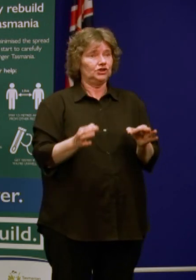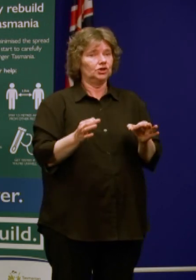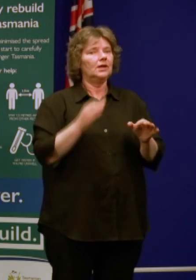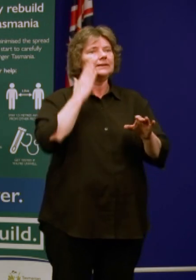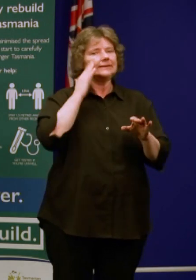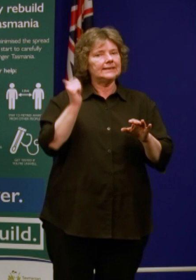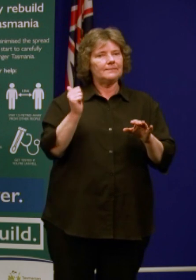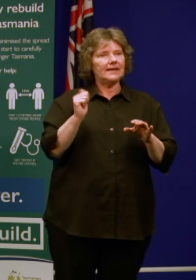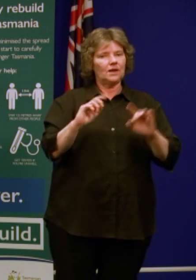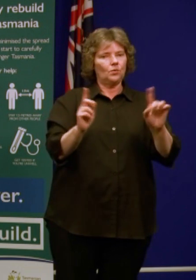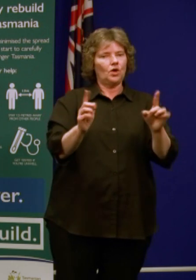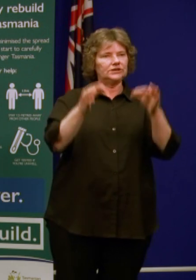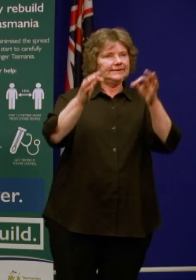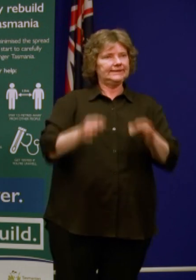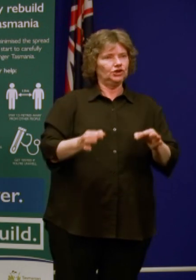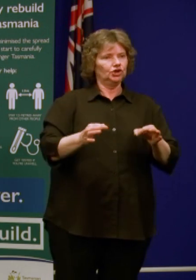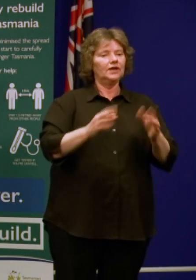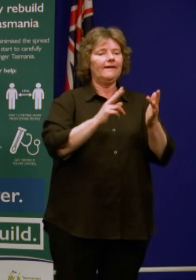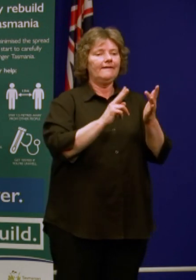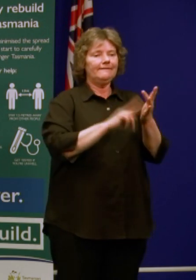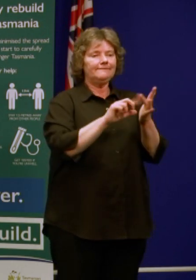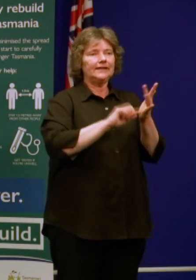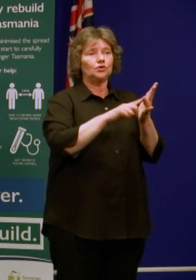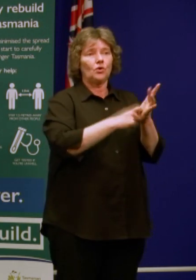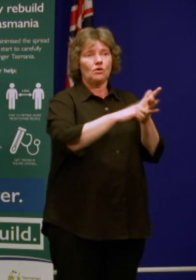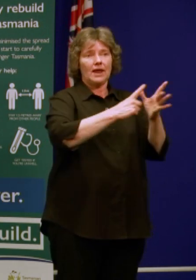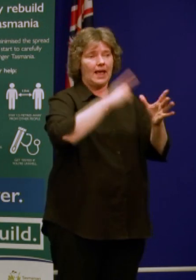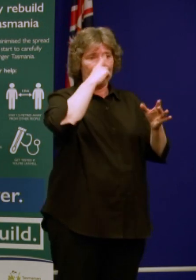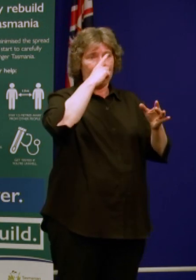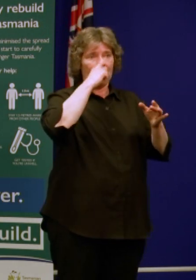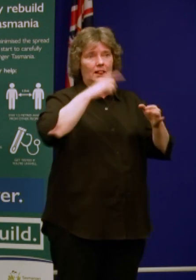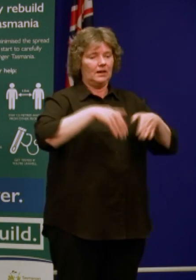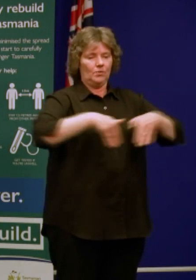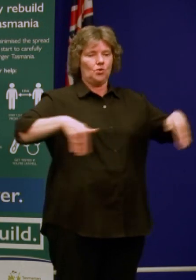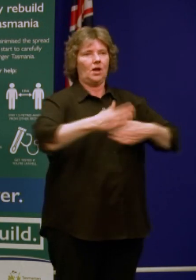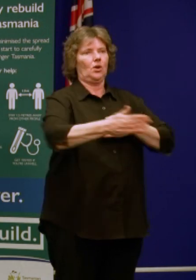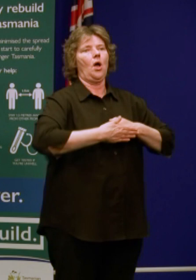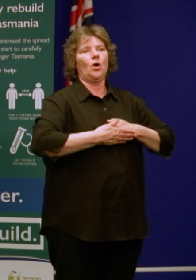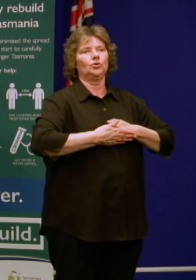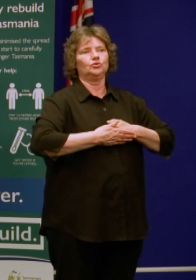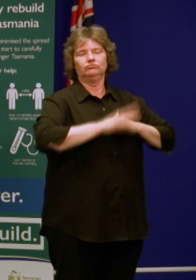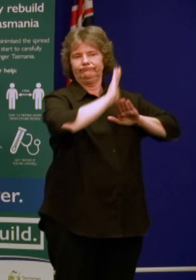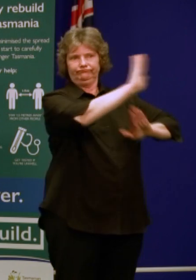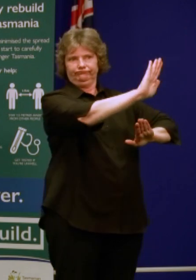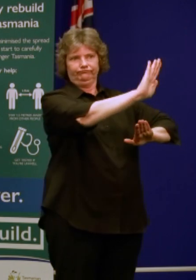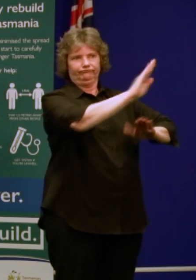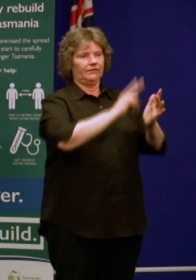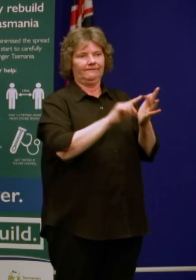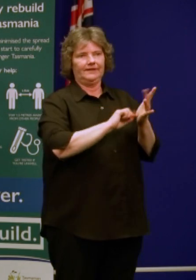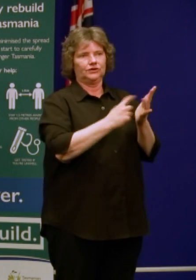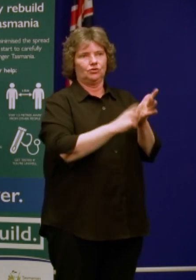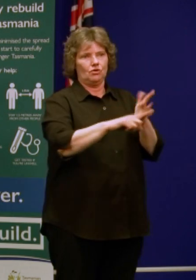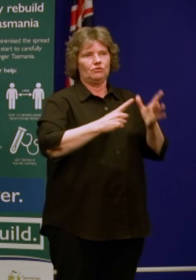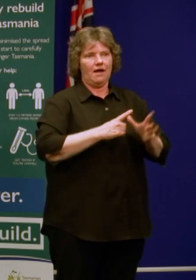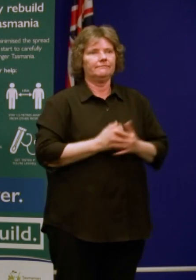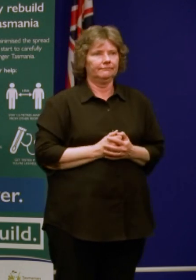the coming days and obviously with an eye over the coming weeks in terms of the other jurisdictions. But as I've said, this